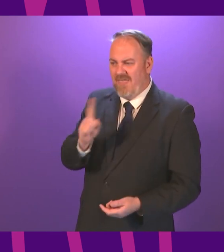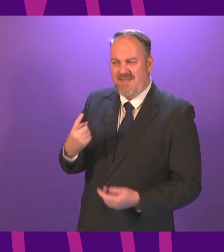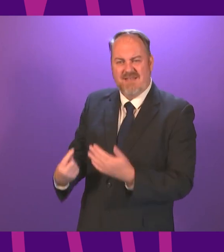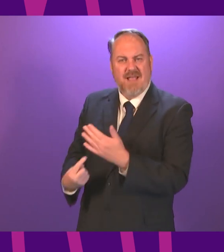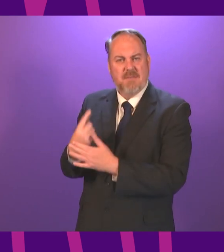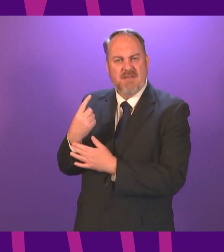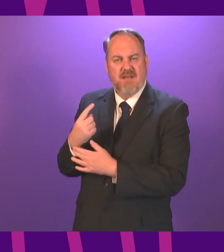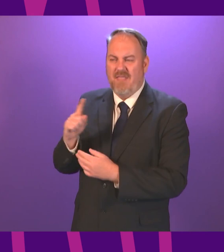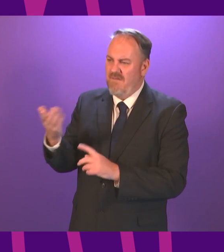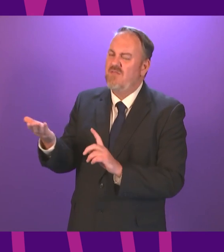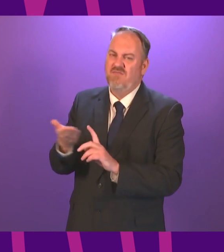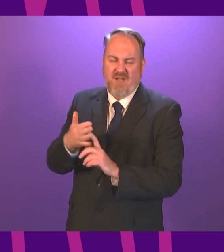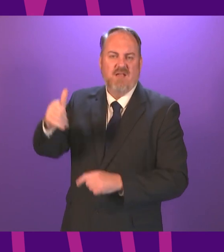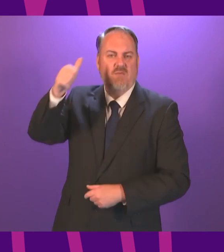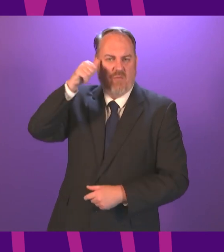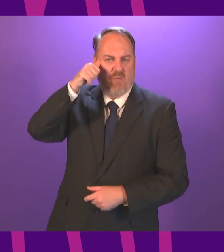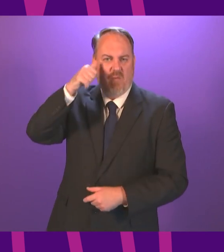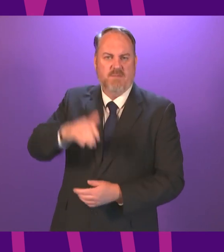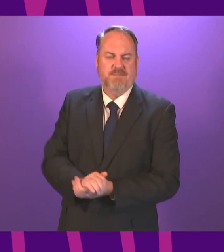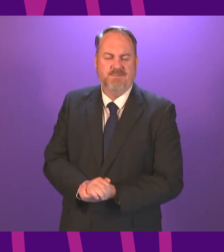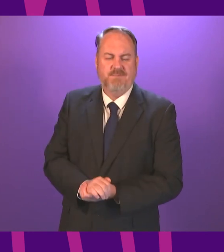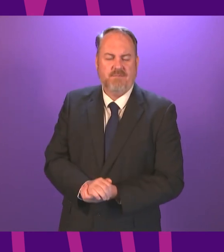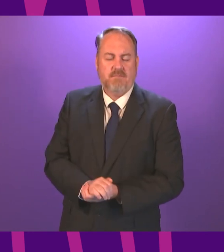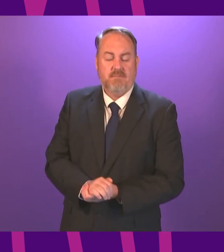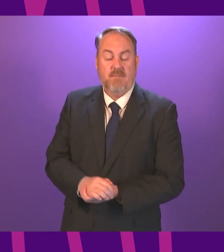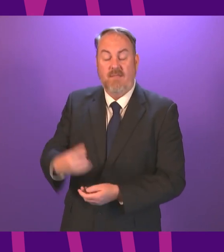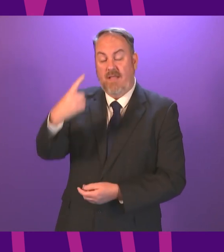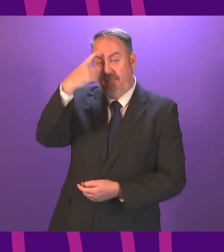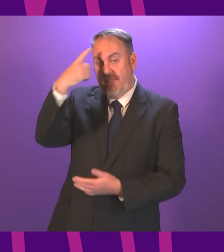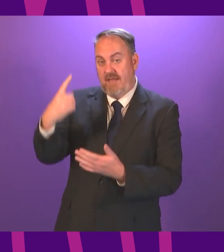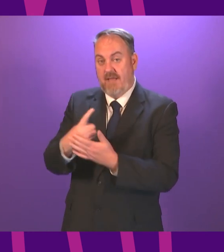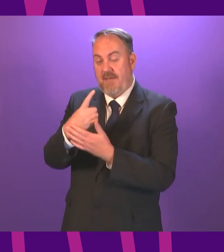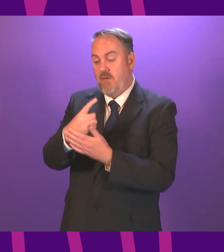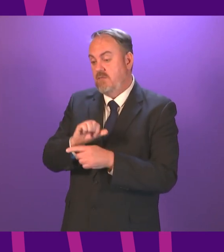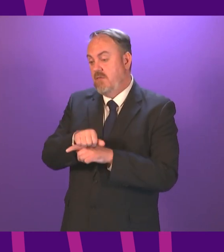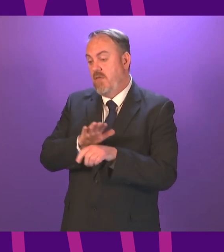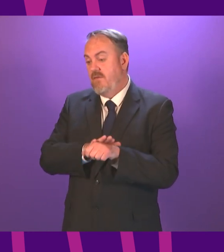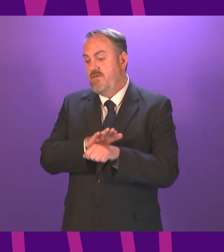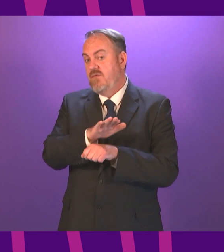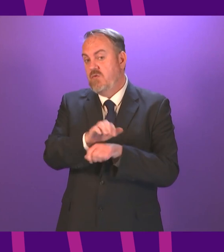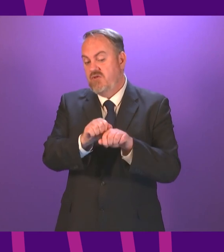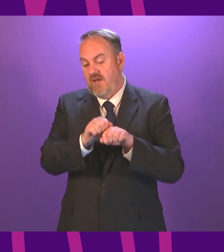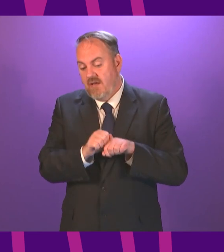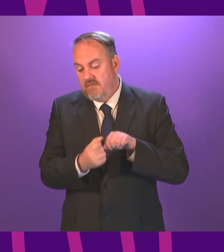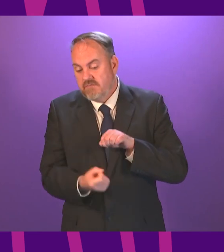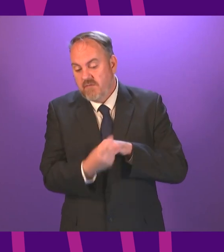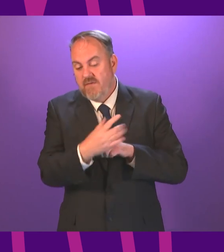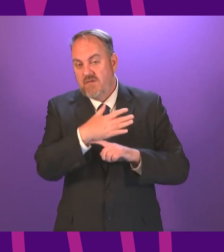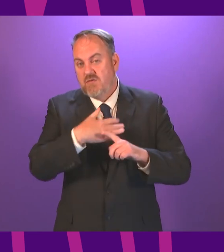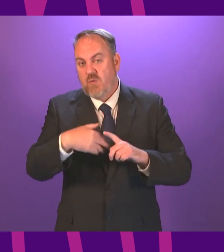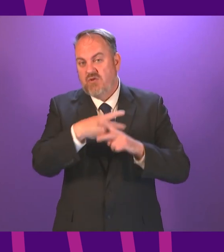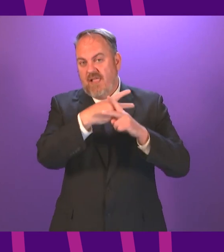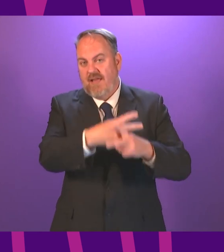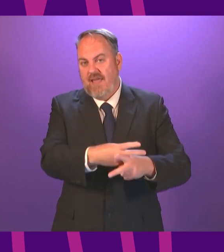they do frankly deserve it looking ahead to the future of social care reform in Scotland the Scottish Conservatives support